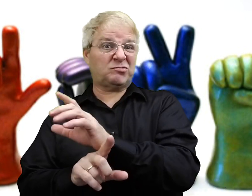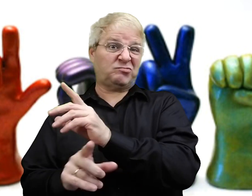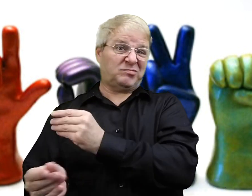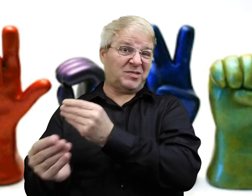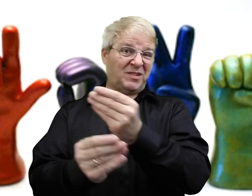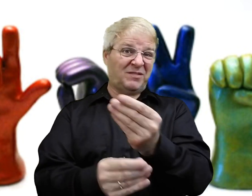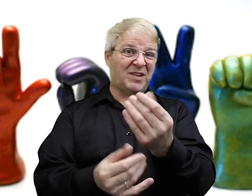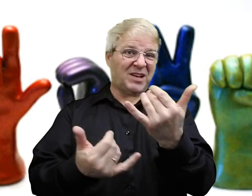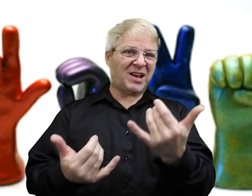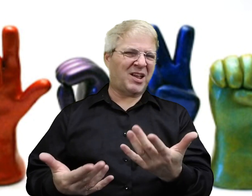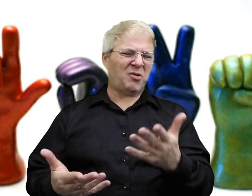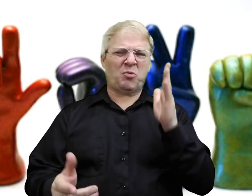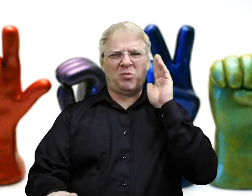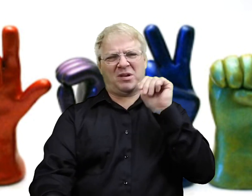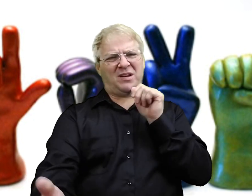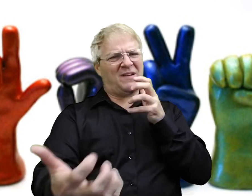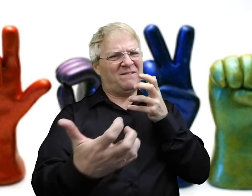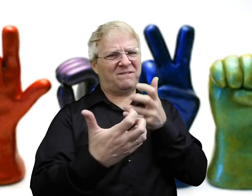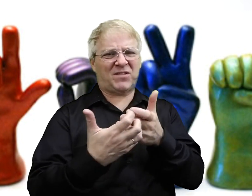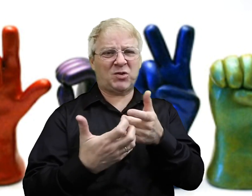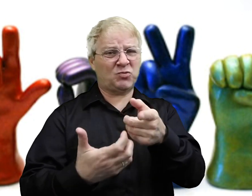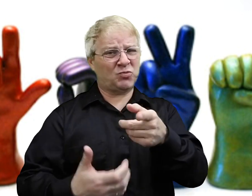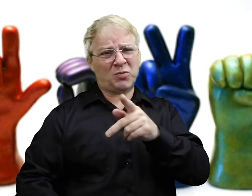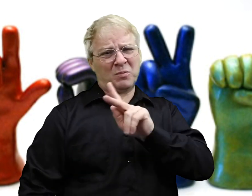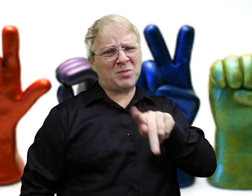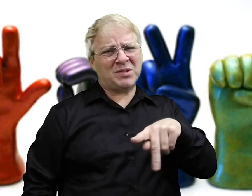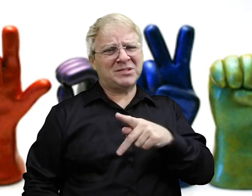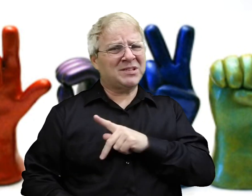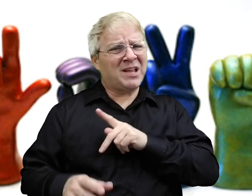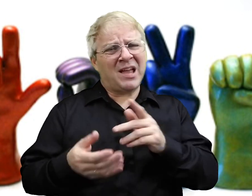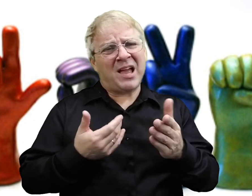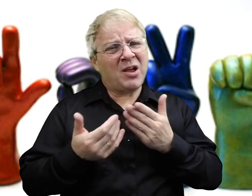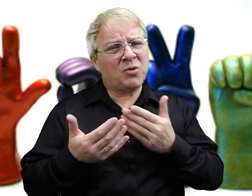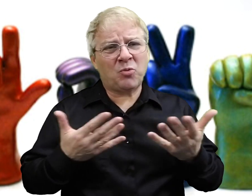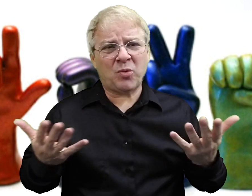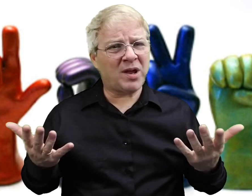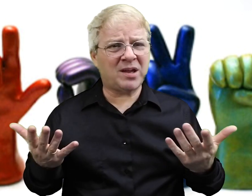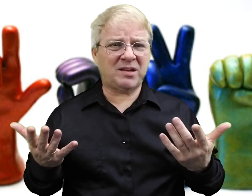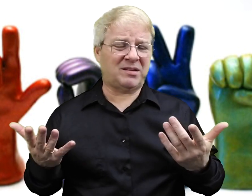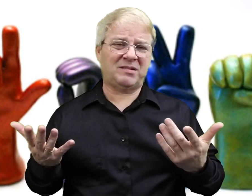If you try to force someone to give you a sign name now, it won't fit you anyway. It won't fit your personality.